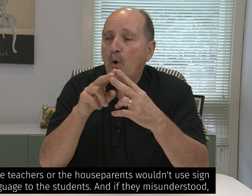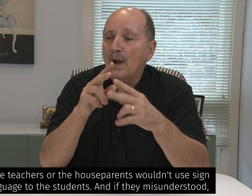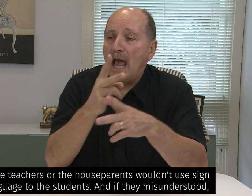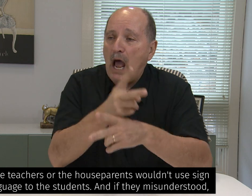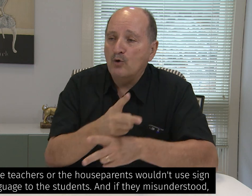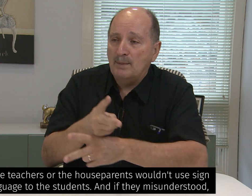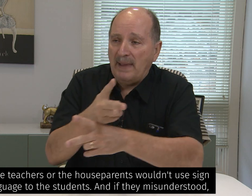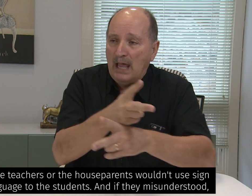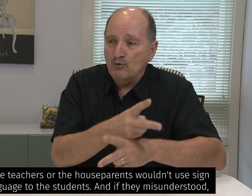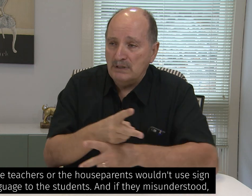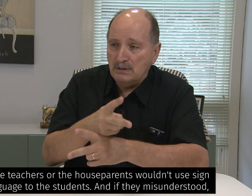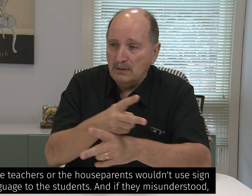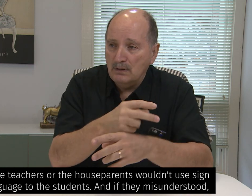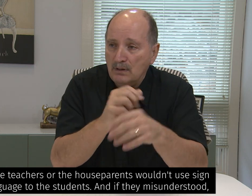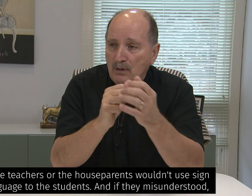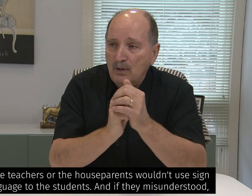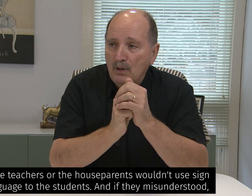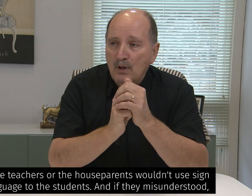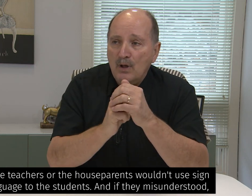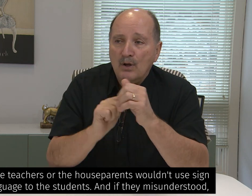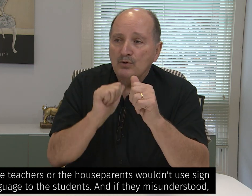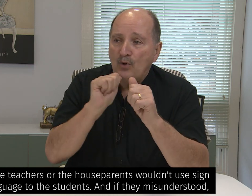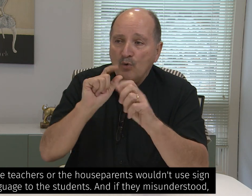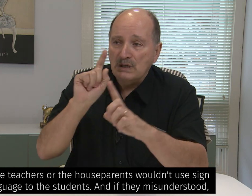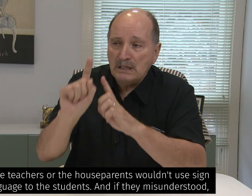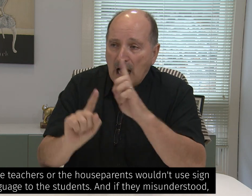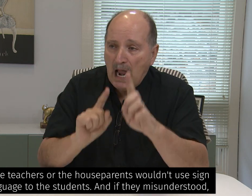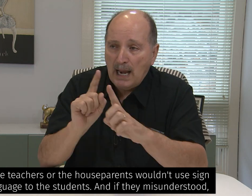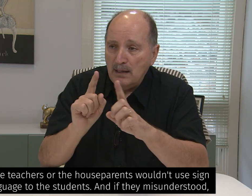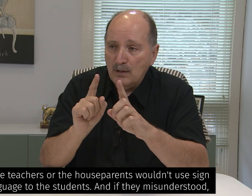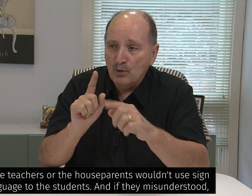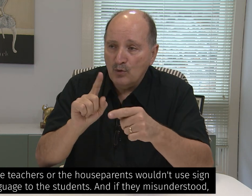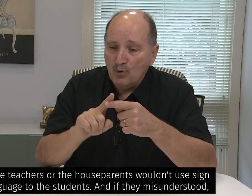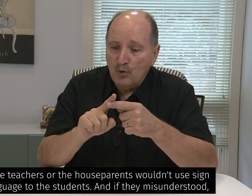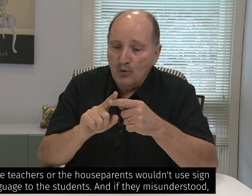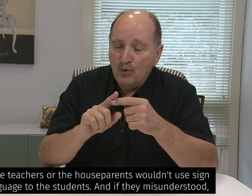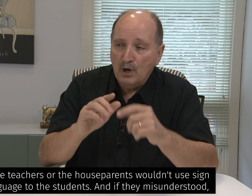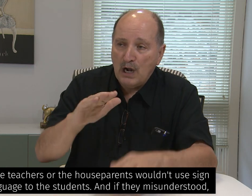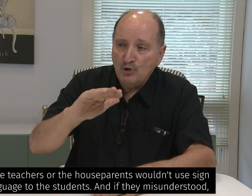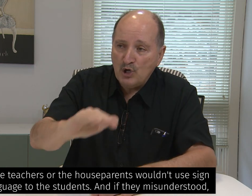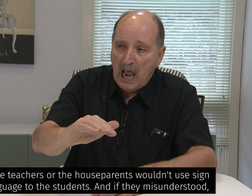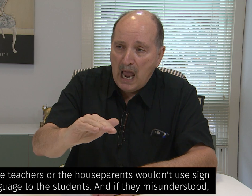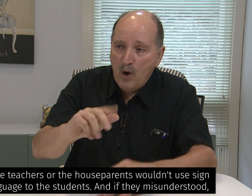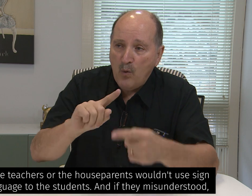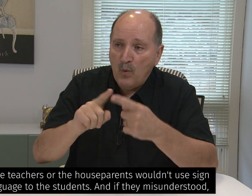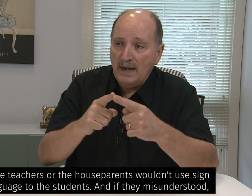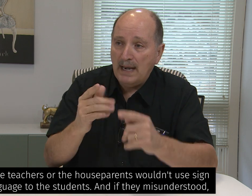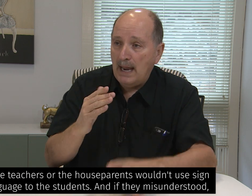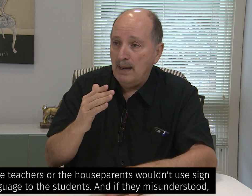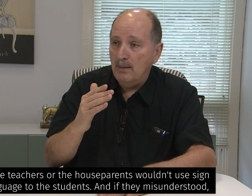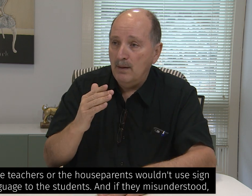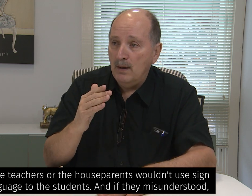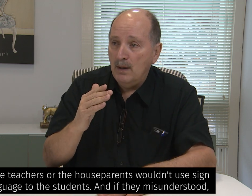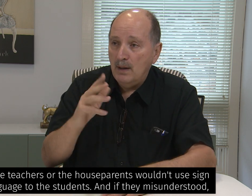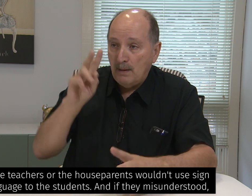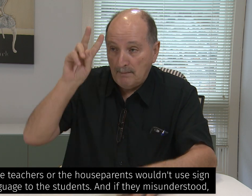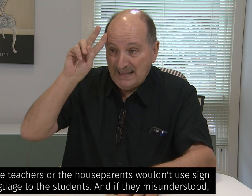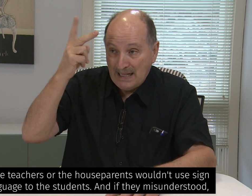The teachers or the house parents, they wouldn't use sign language to the